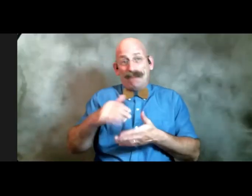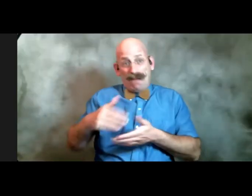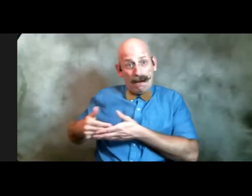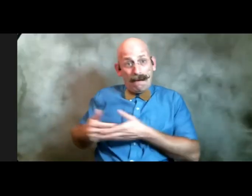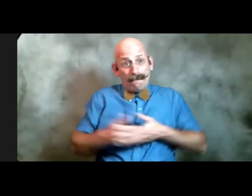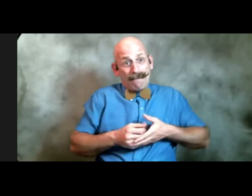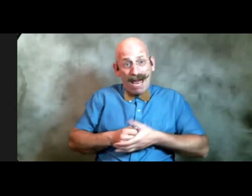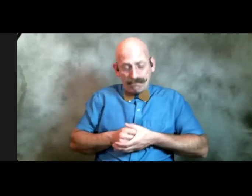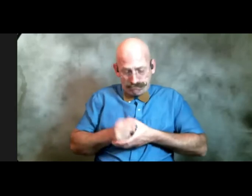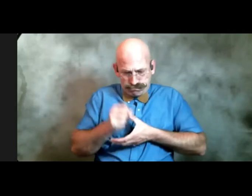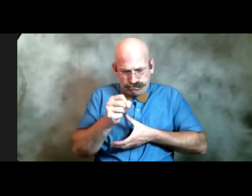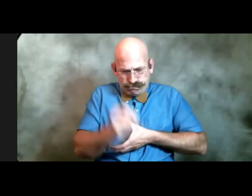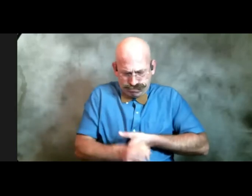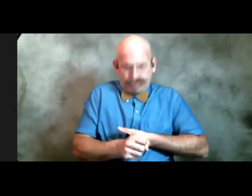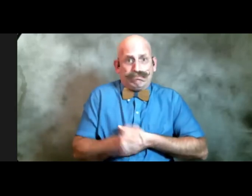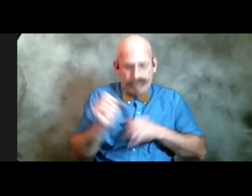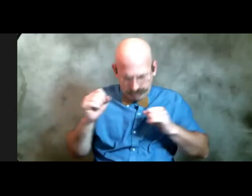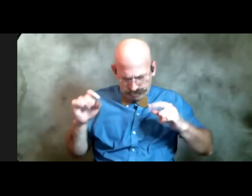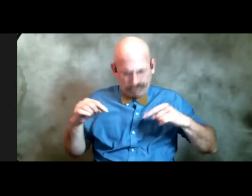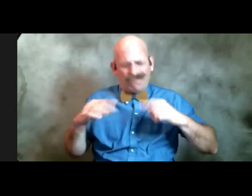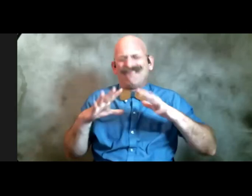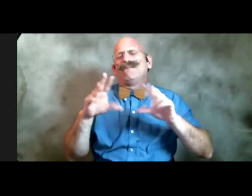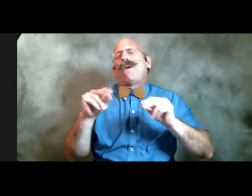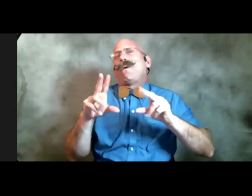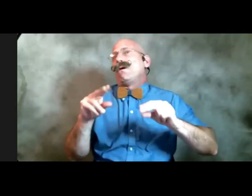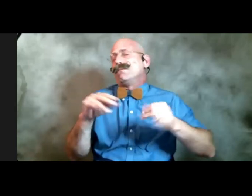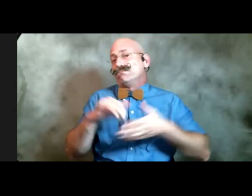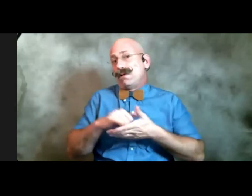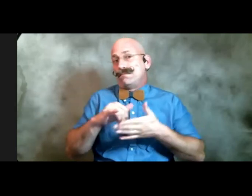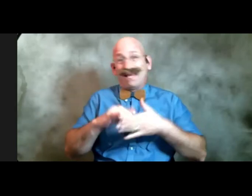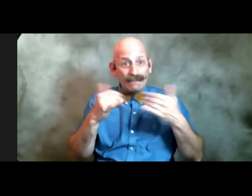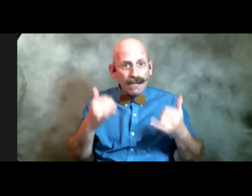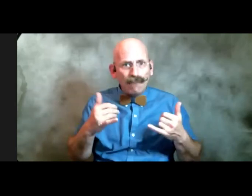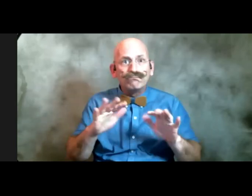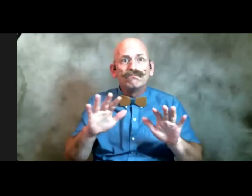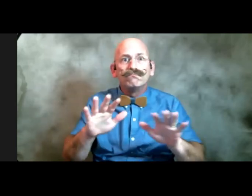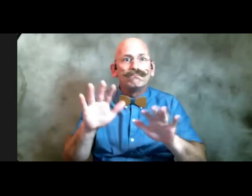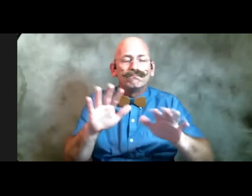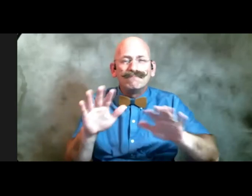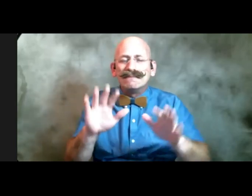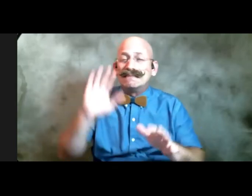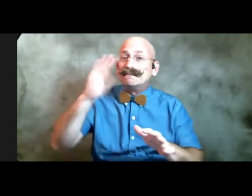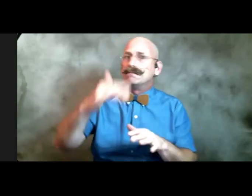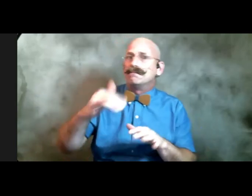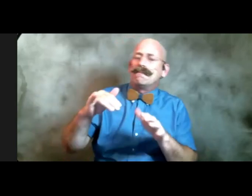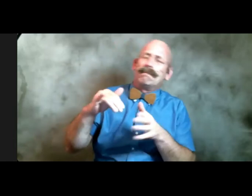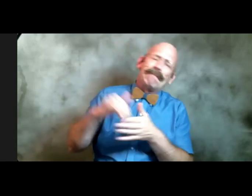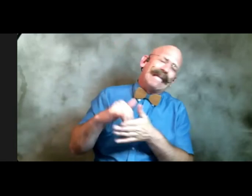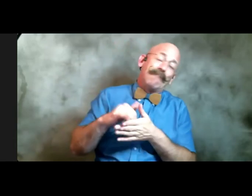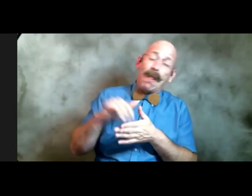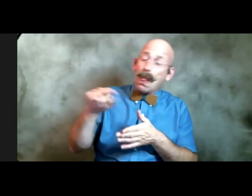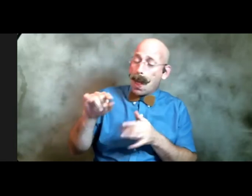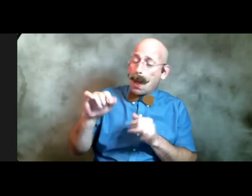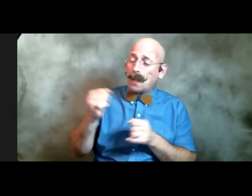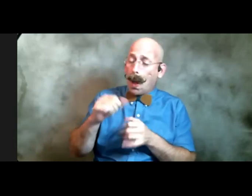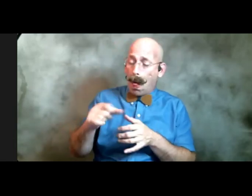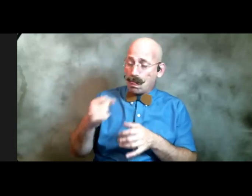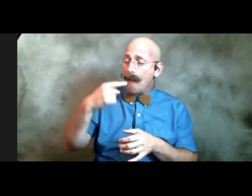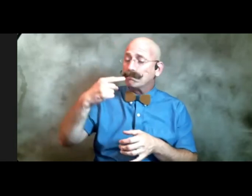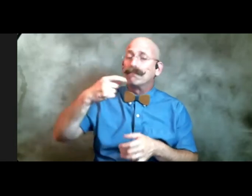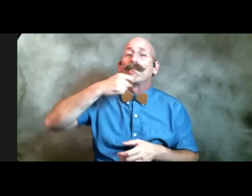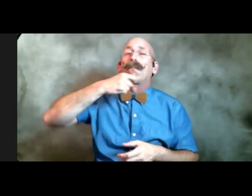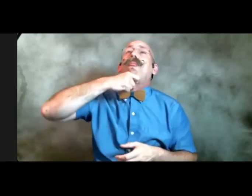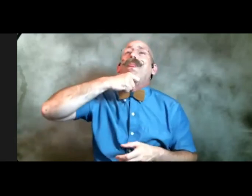space provided and now it seemed impossible that these chilly globs could gutter down my